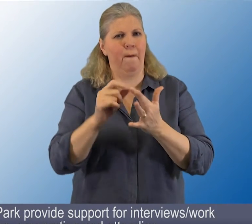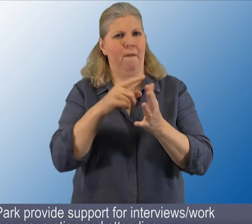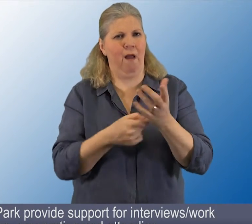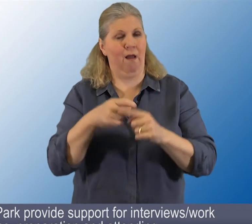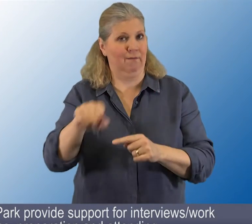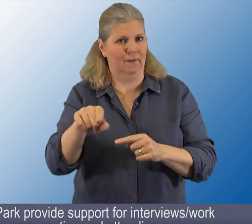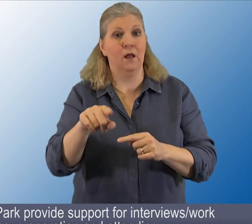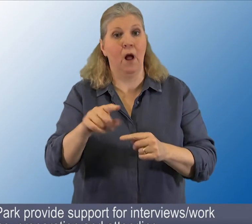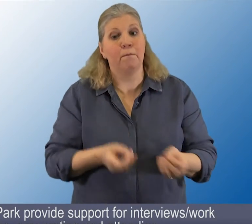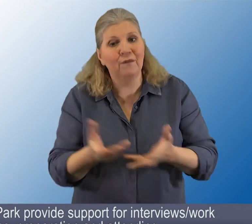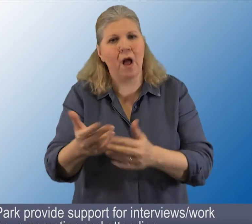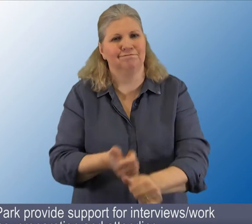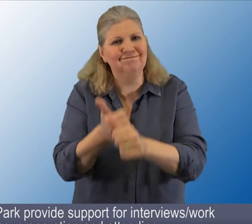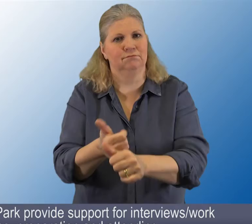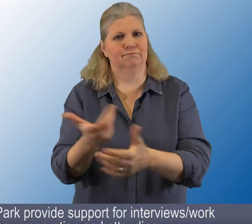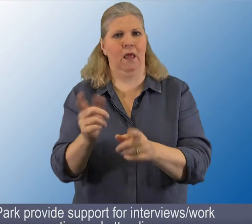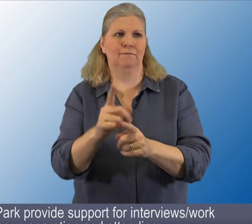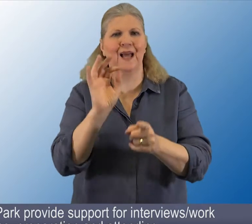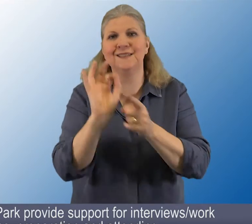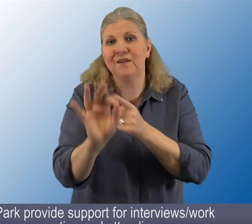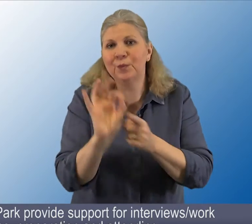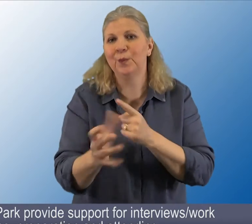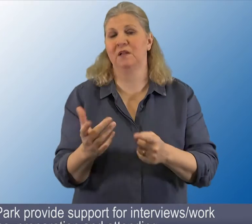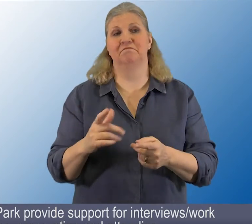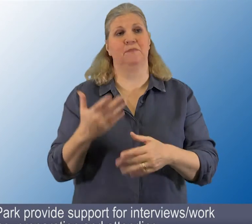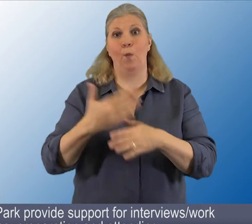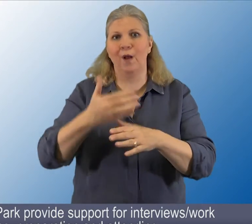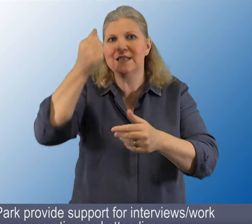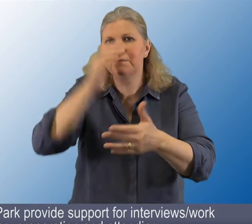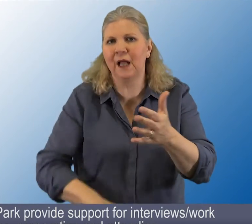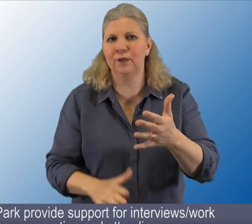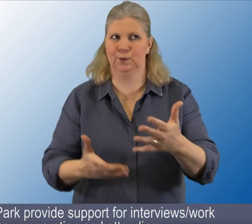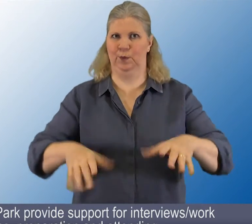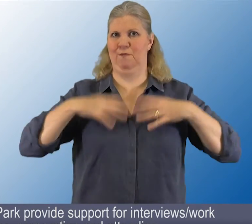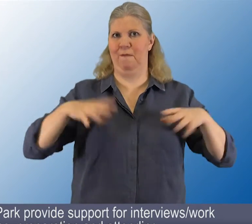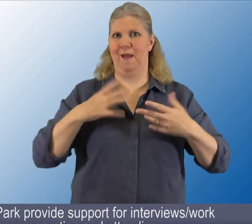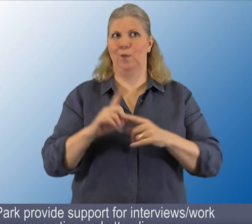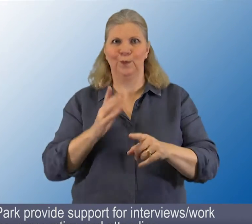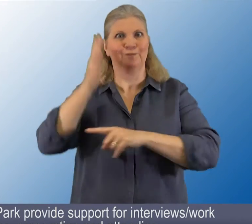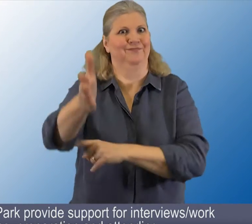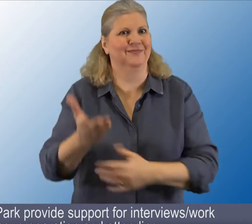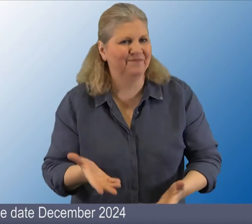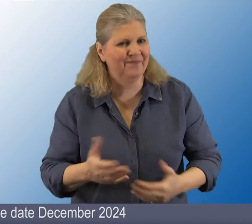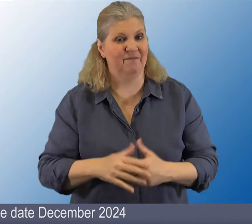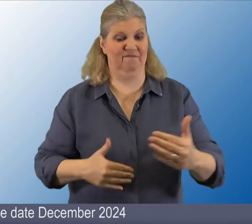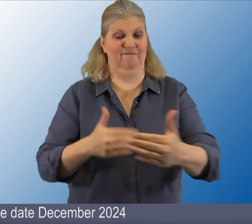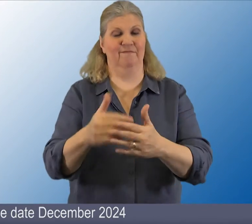Currently Windsor Park provide support for interviews, work experience, preparation and attending due date December